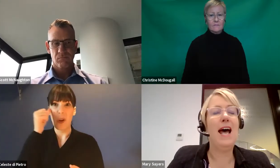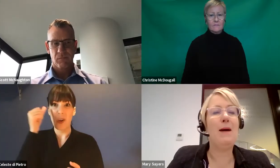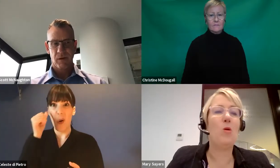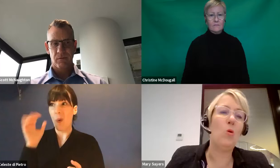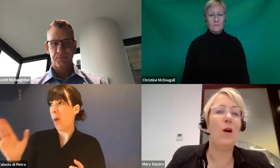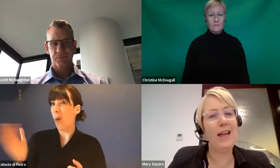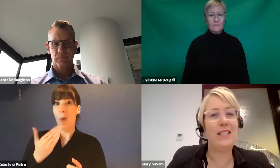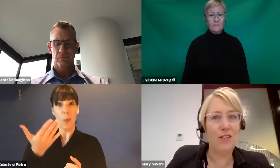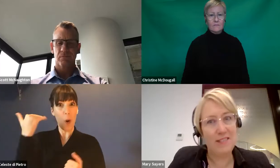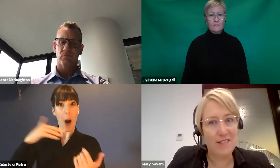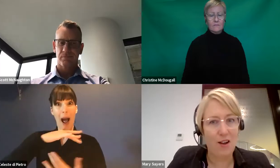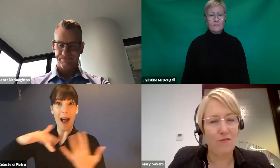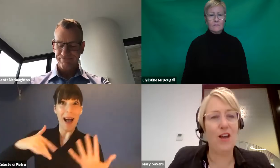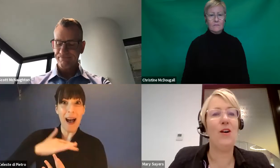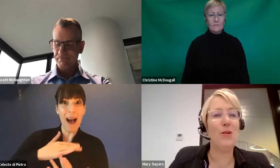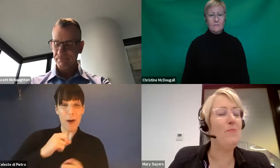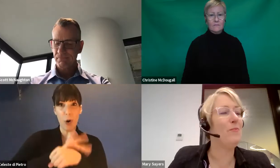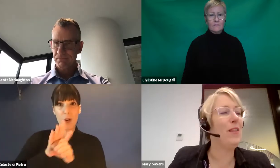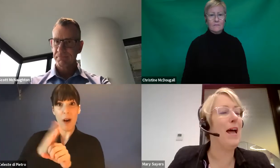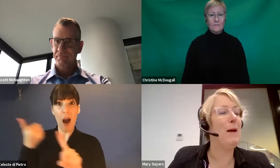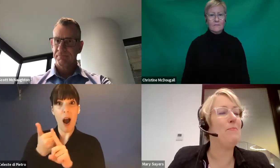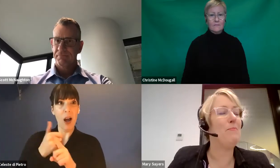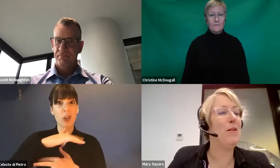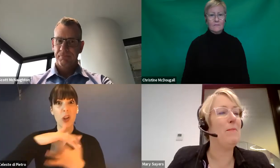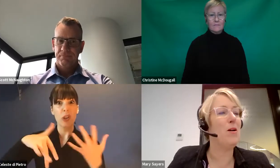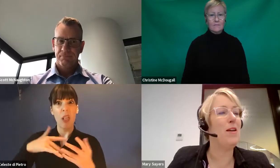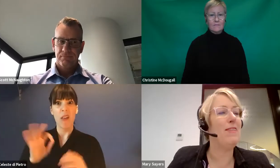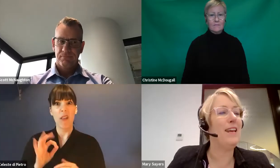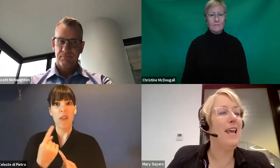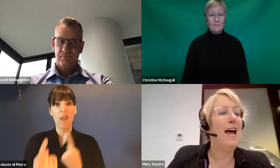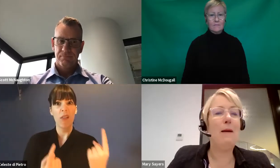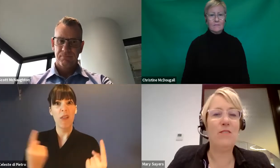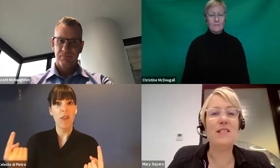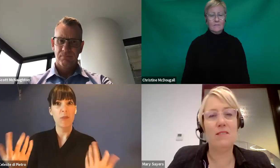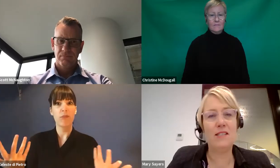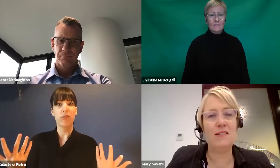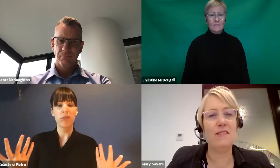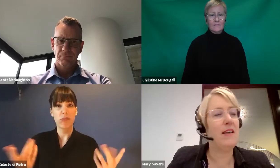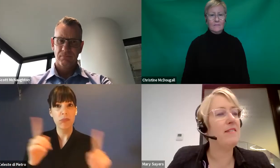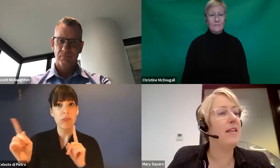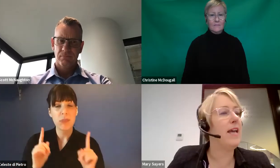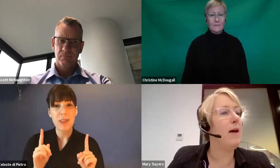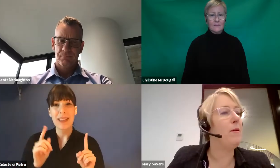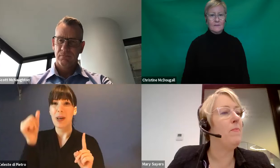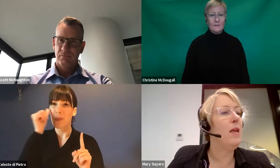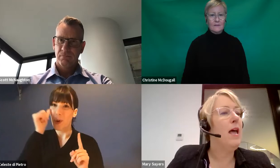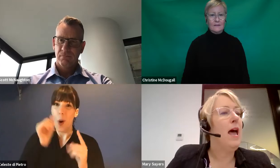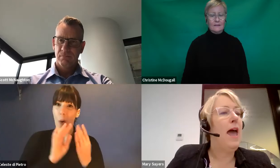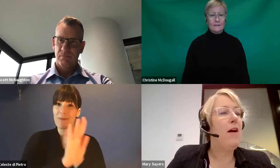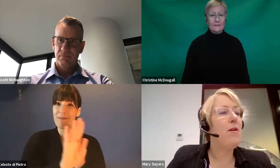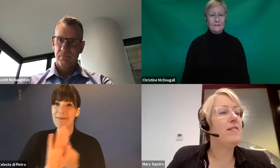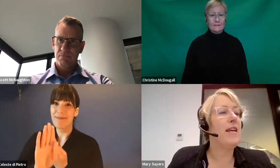or activities outside of the home, bearing in mind that physical distancing has had to happen.